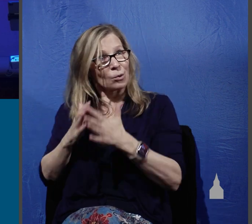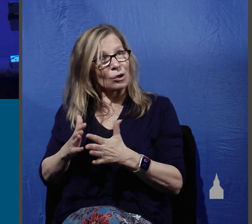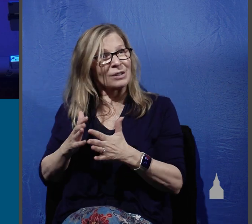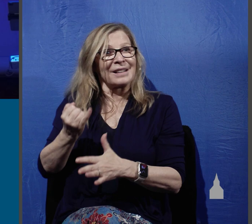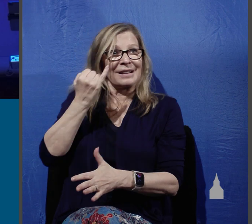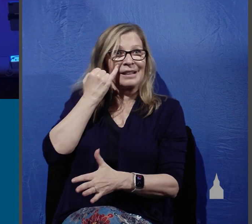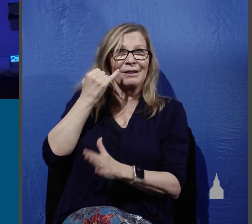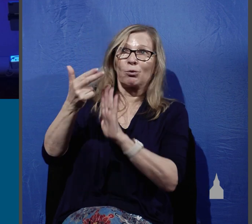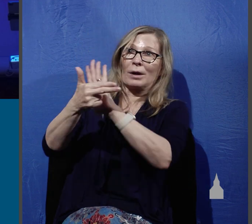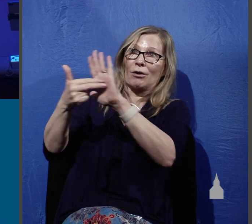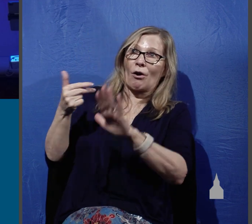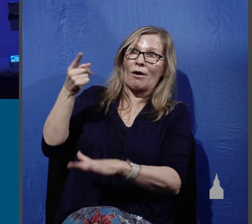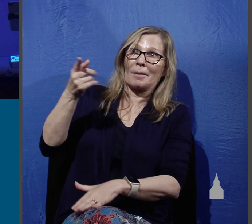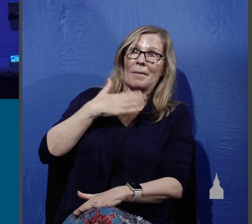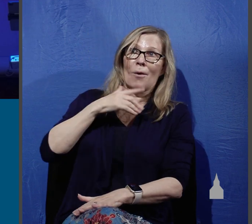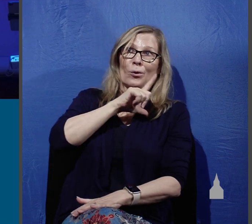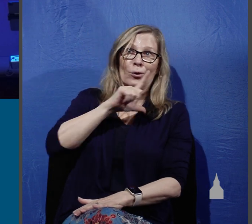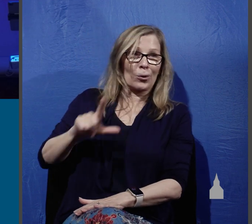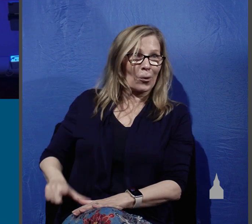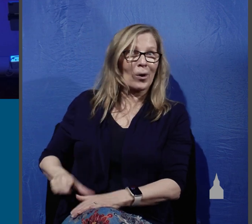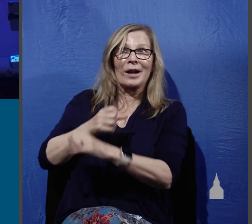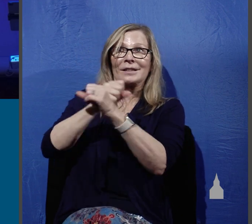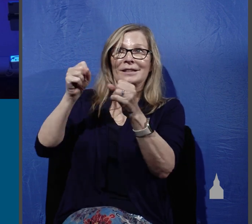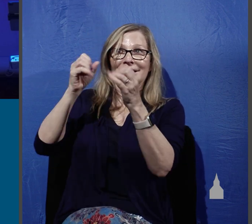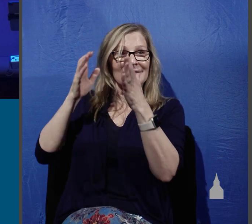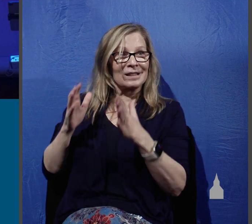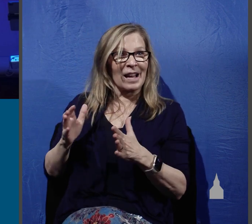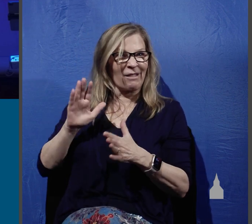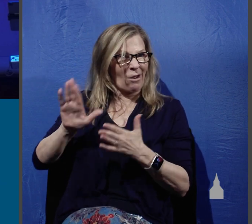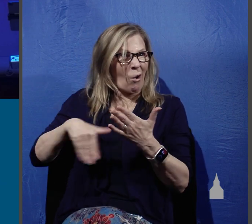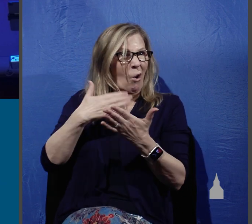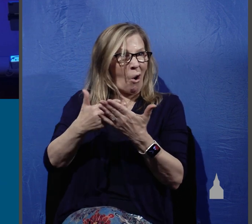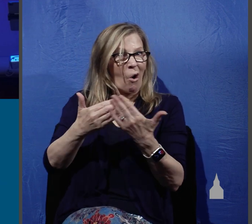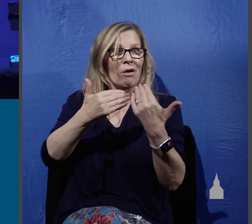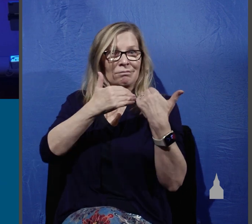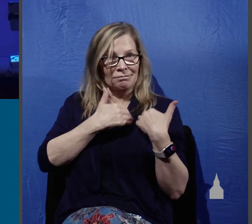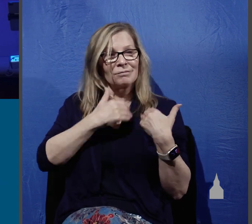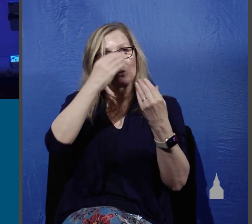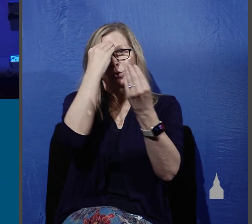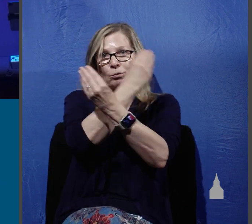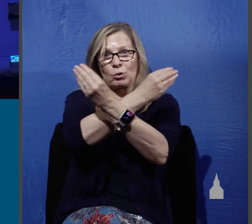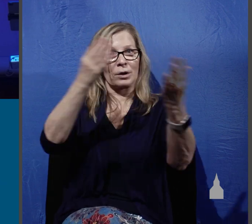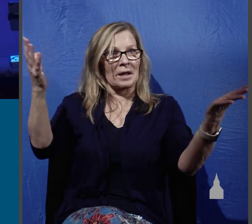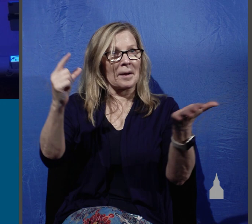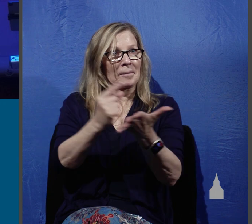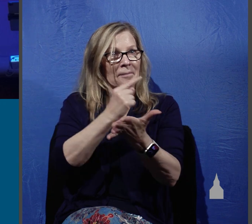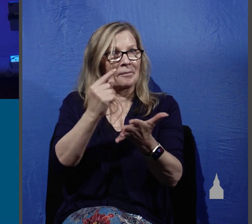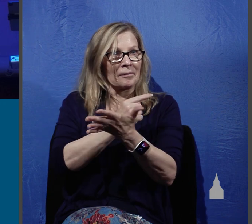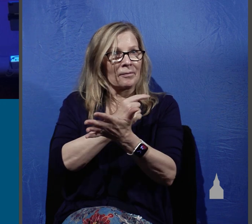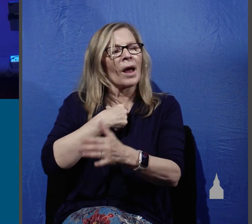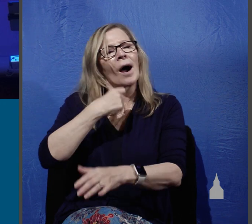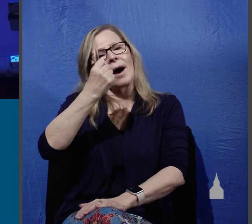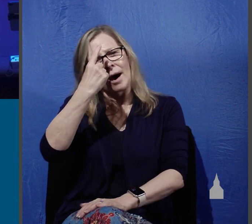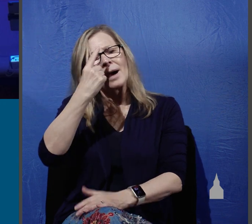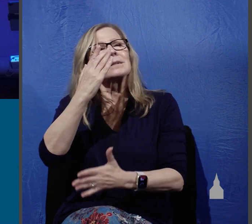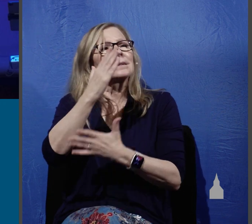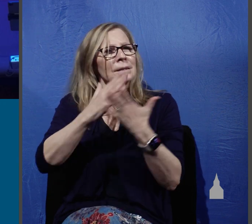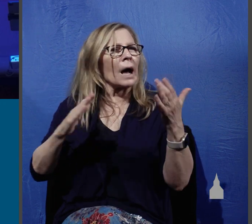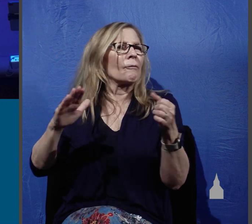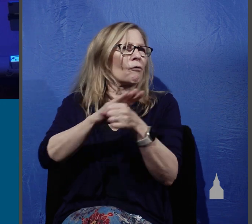to the work of proclaiming the gospel. And I understand, while some are called into full-time Christian work, not all, but